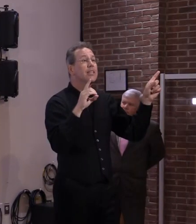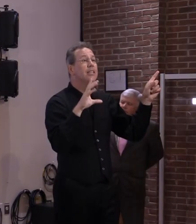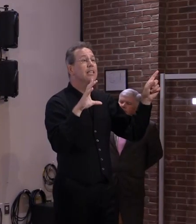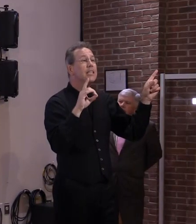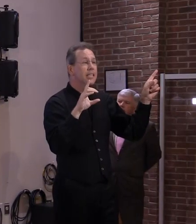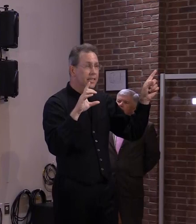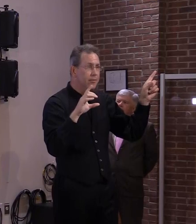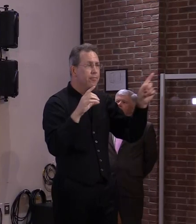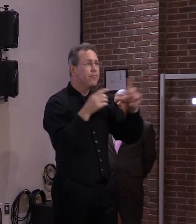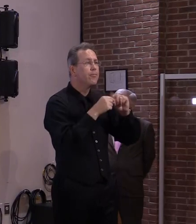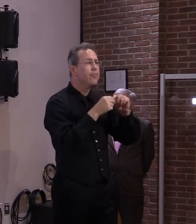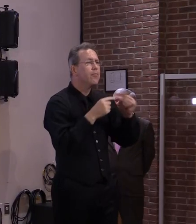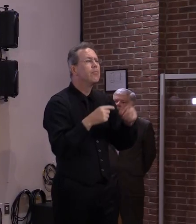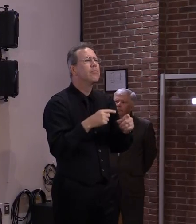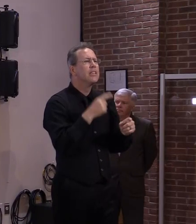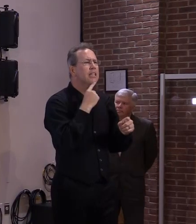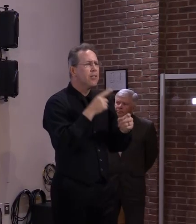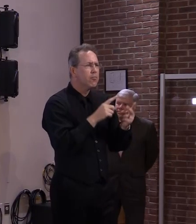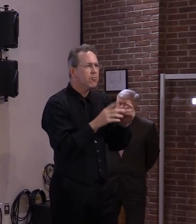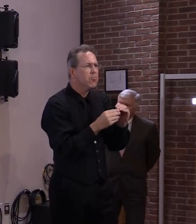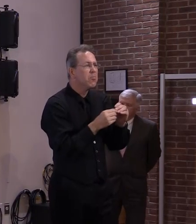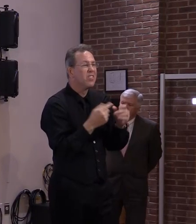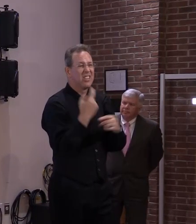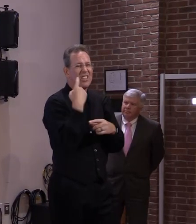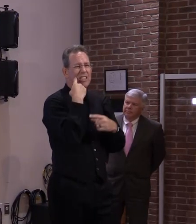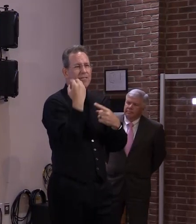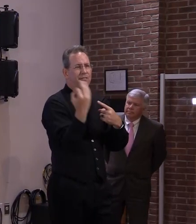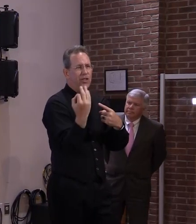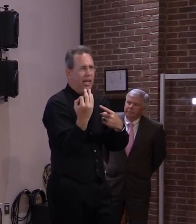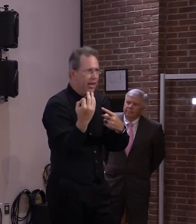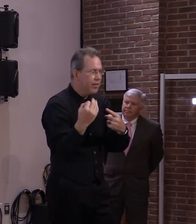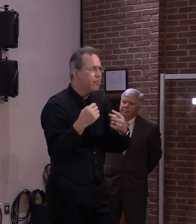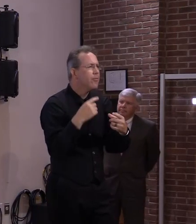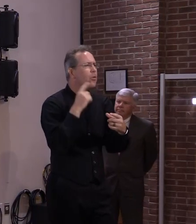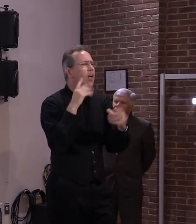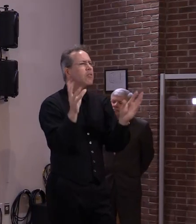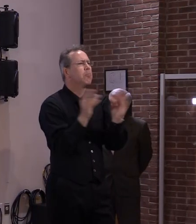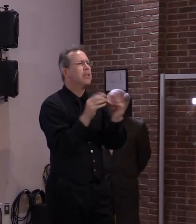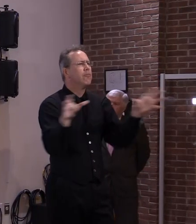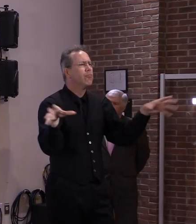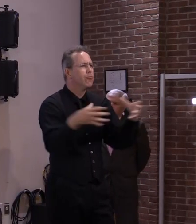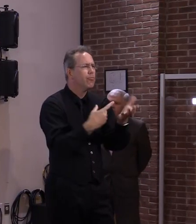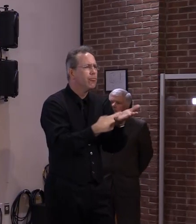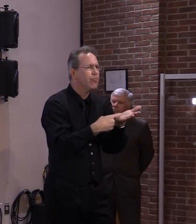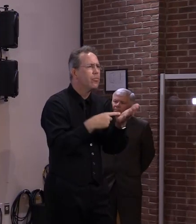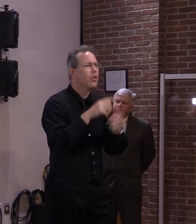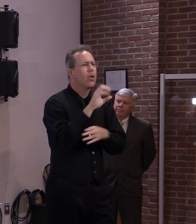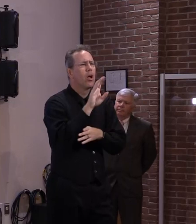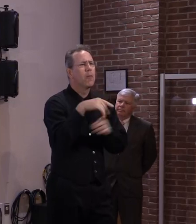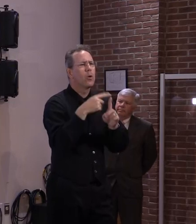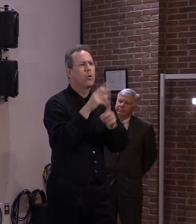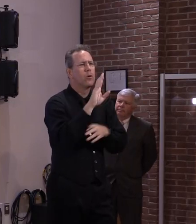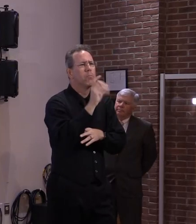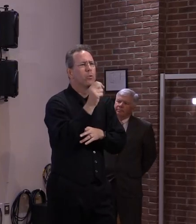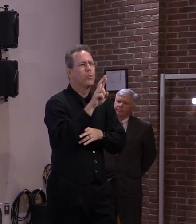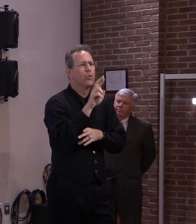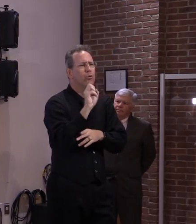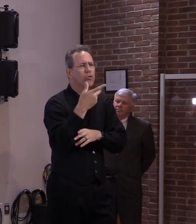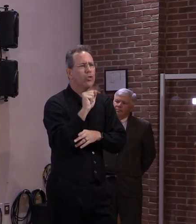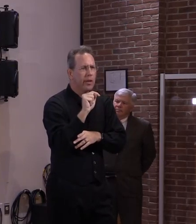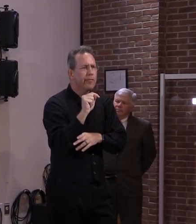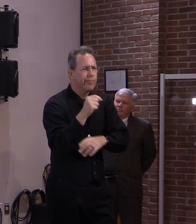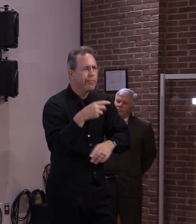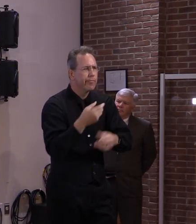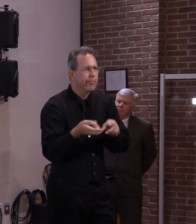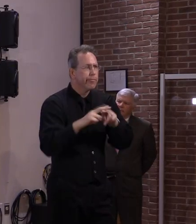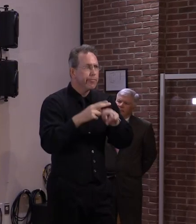scheduled for Friday to talk about boosters and second doses and so forth. There's no vote